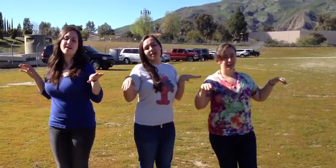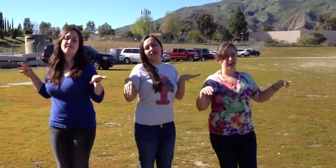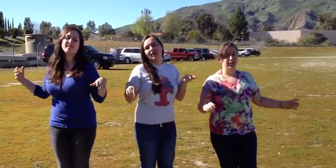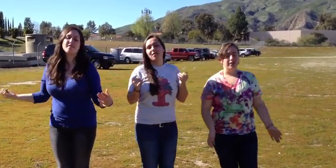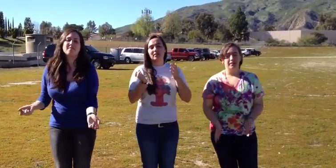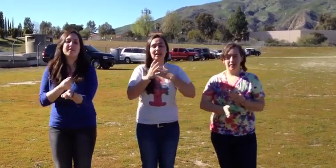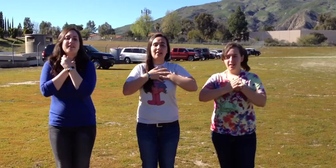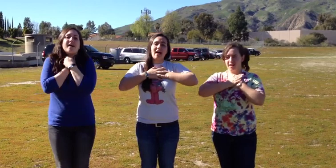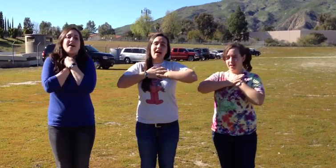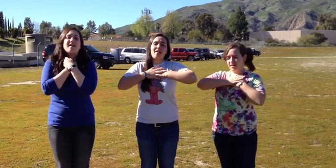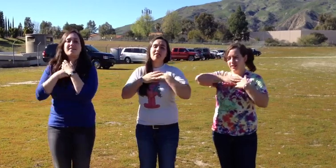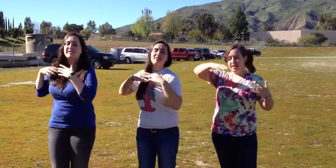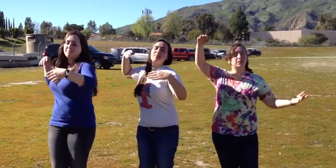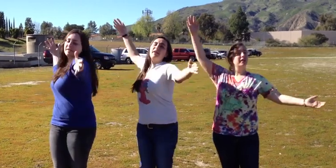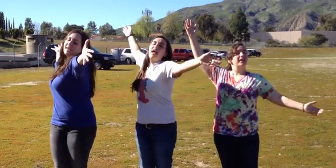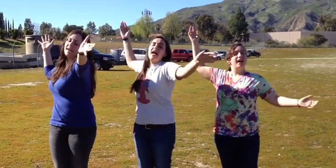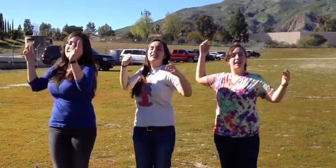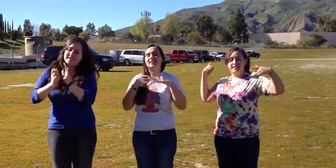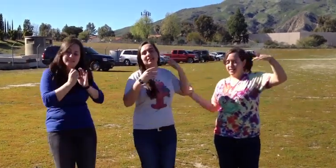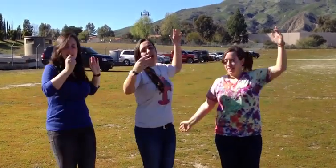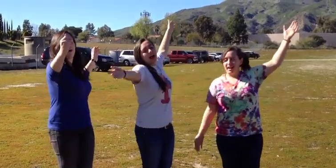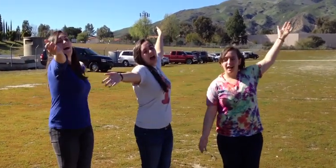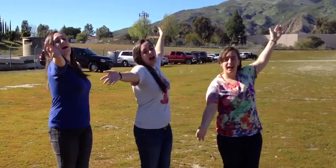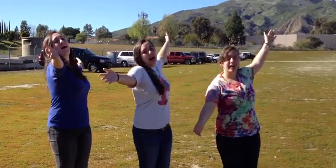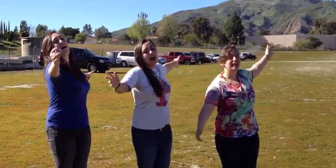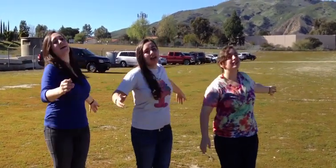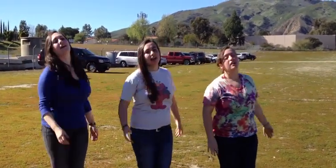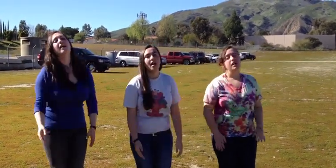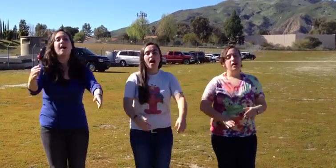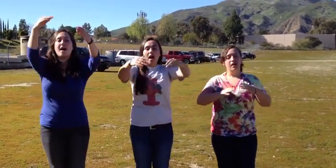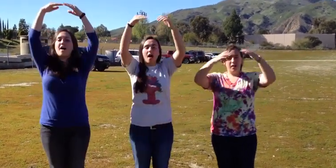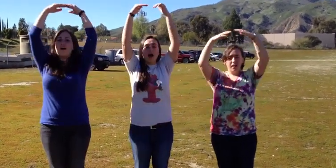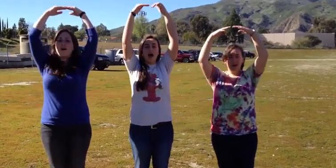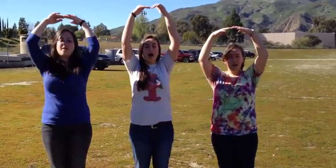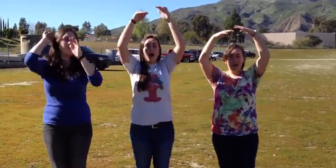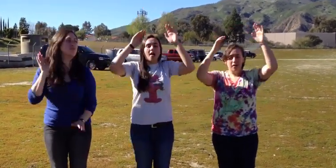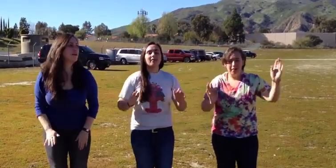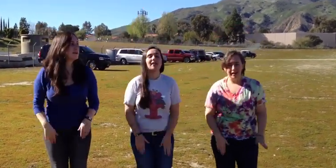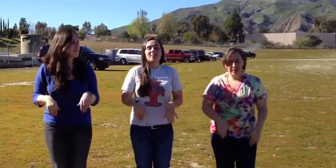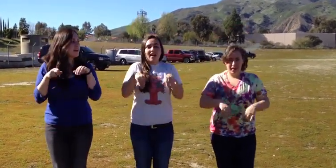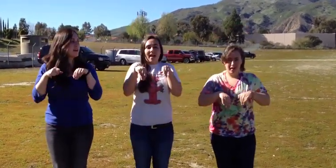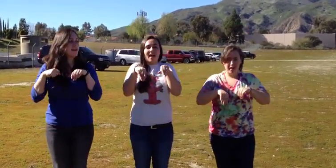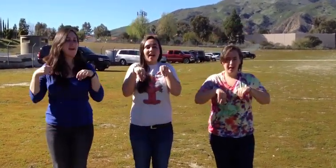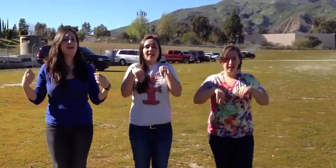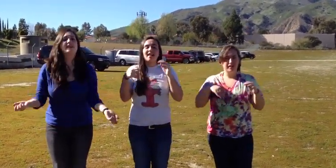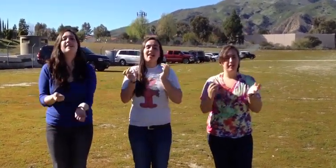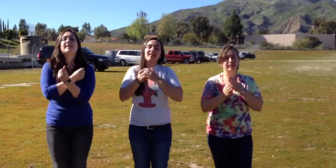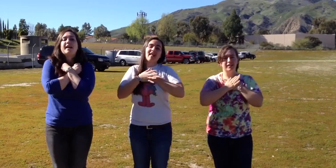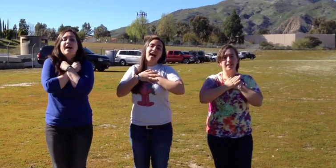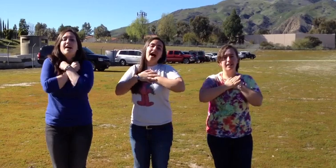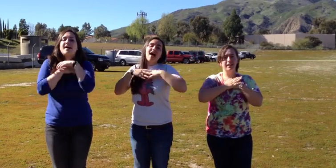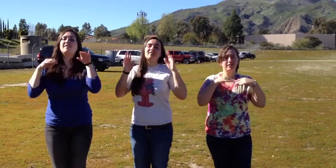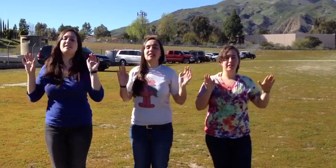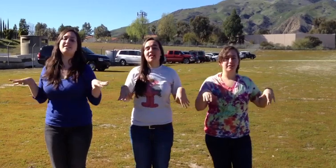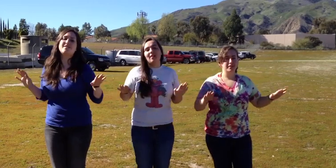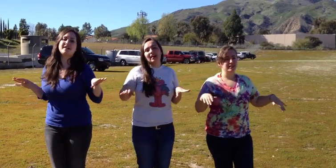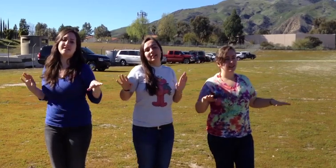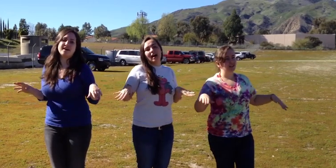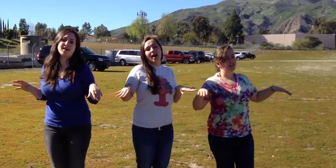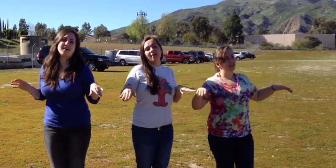With a love as big as the sky. Oh, running bear, loves little white dove